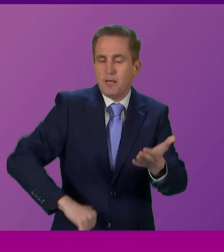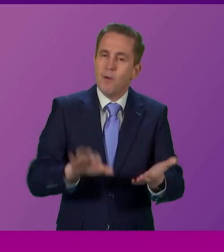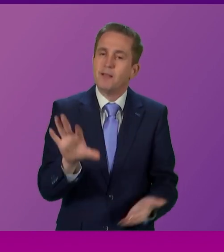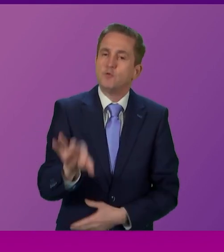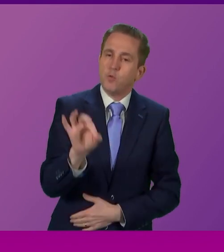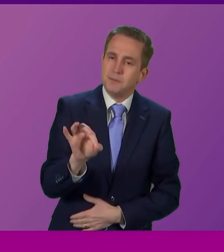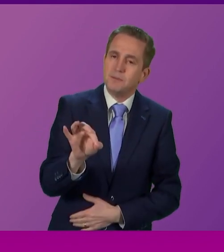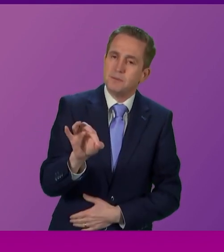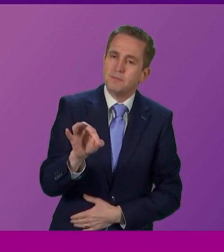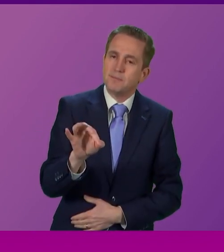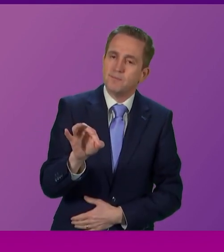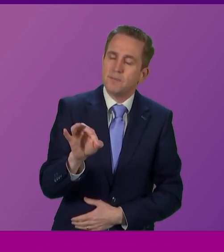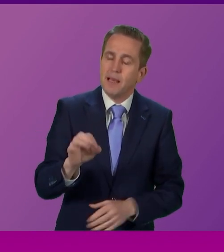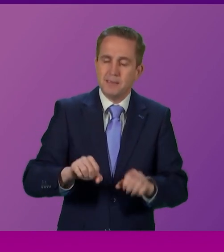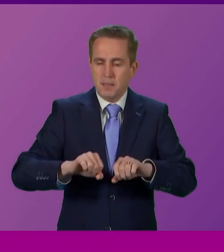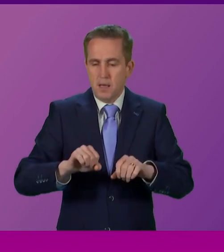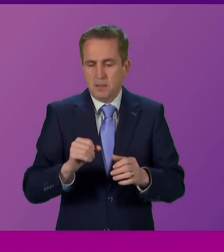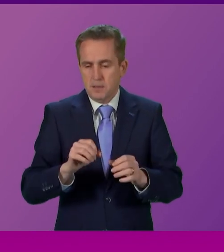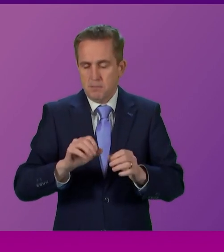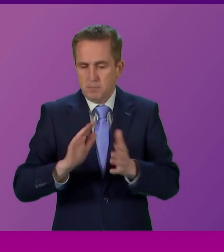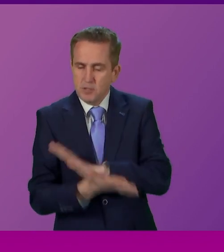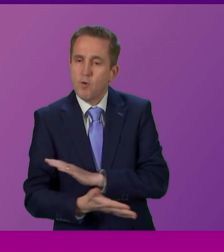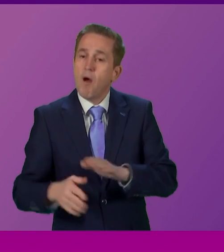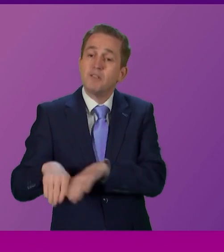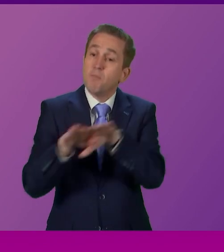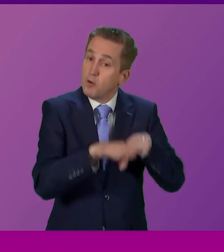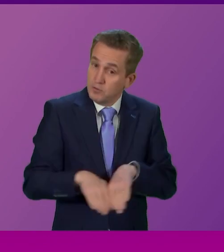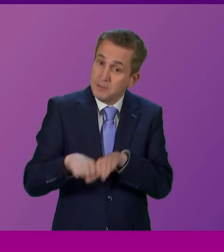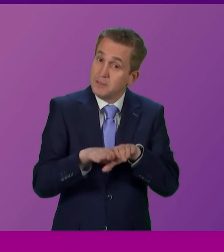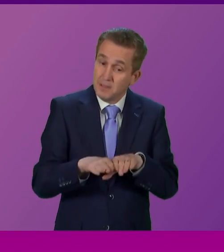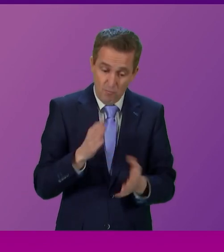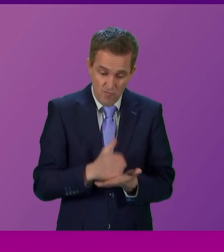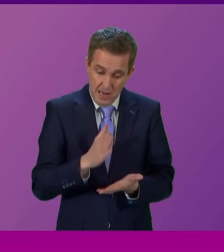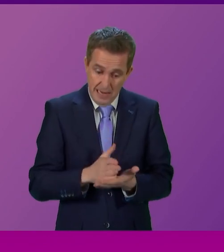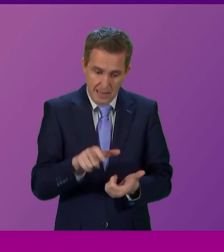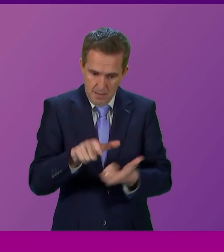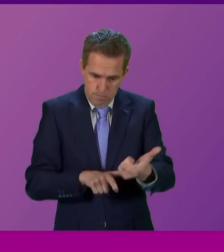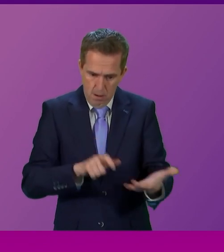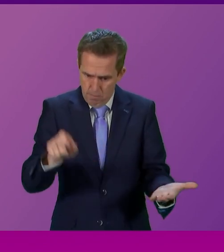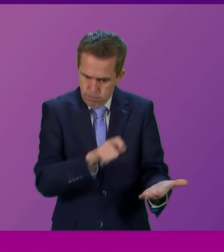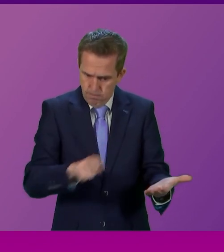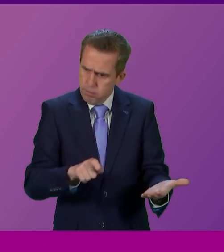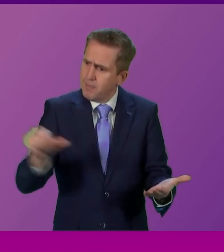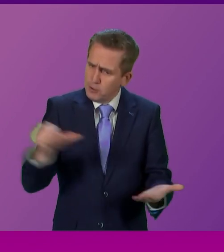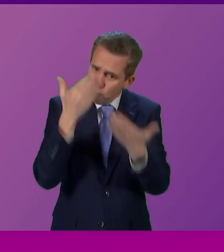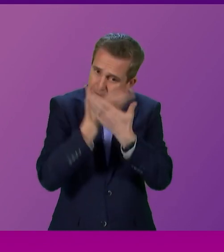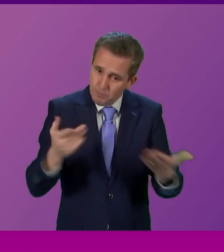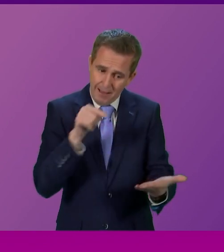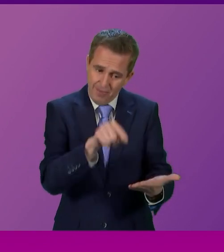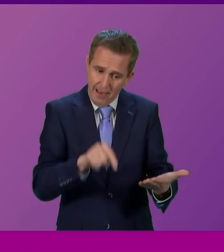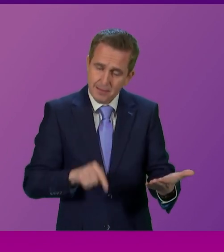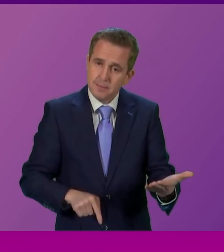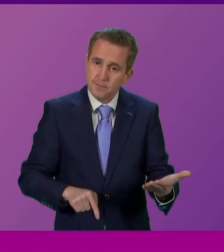It is undemocratic and a shameful dismissal of the mark on the ballot paper that got us all here. What